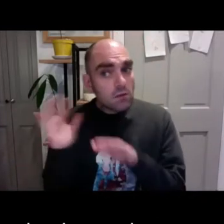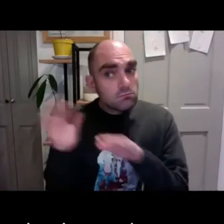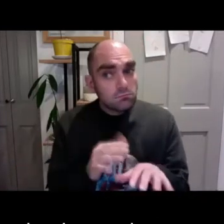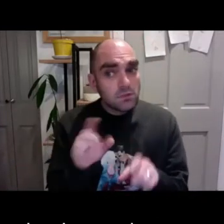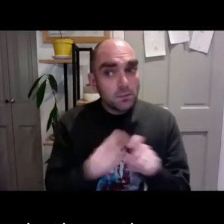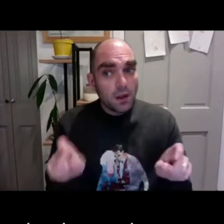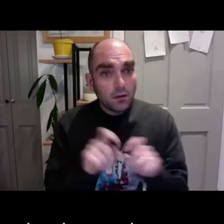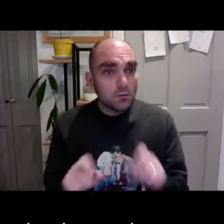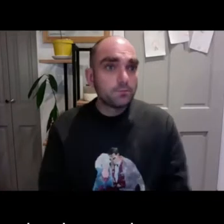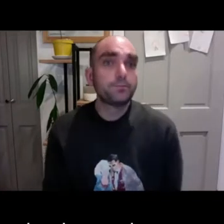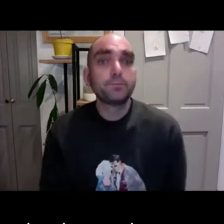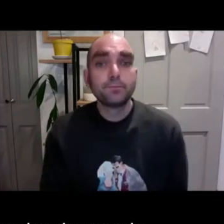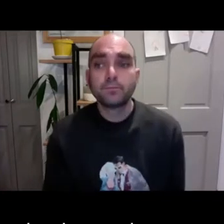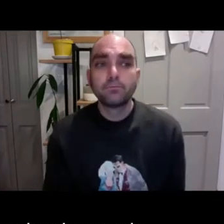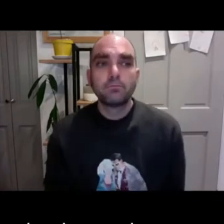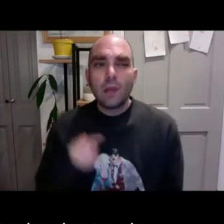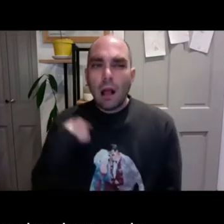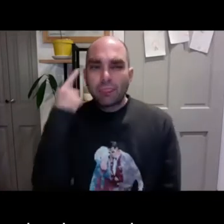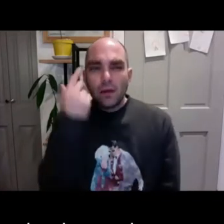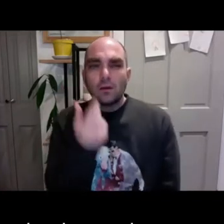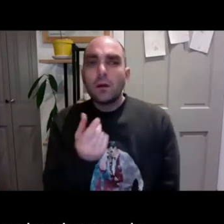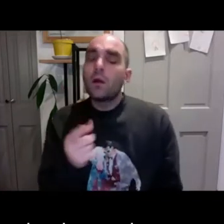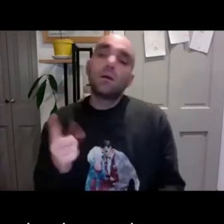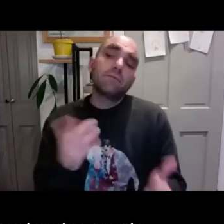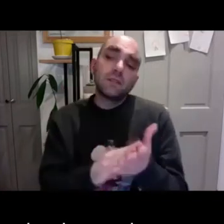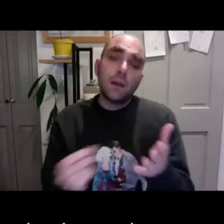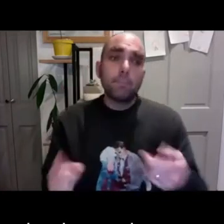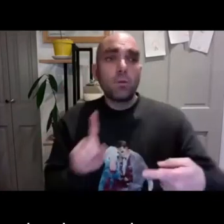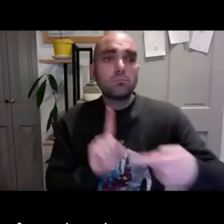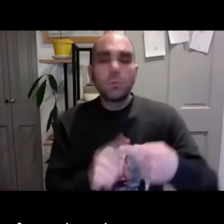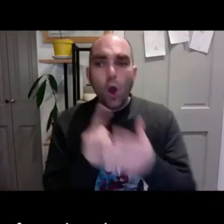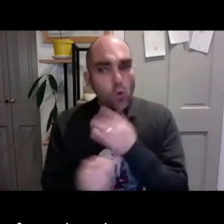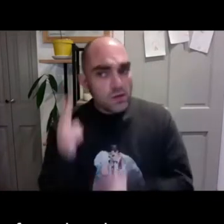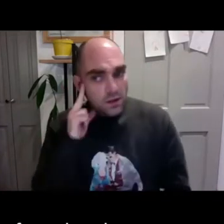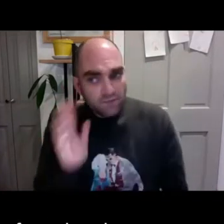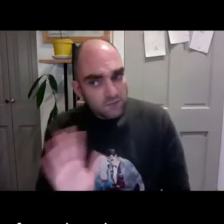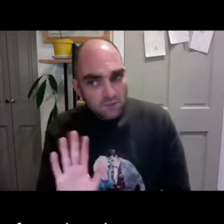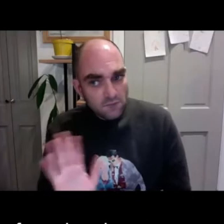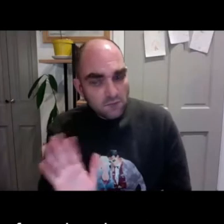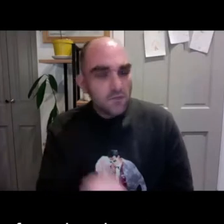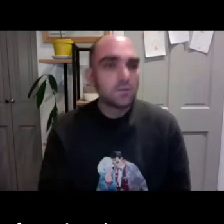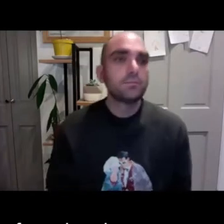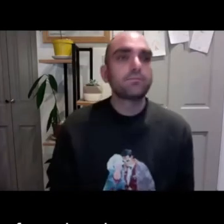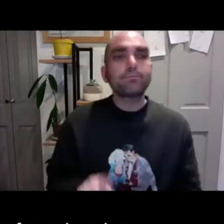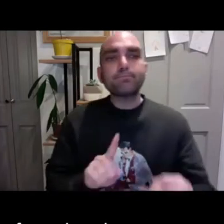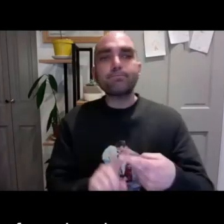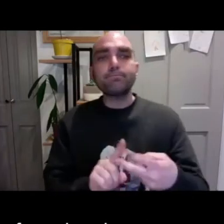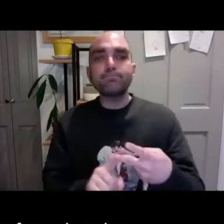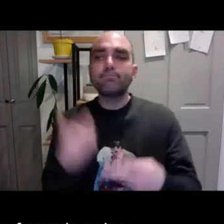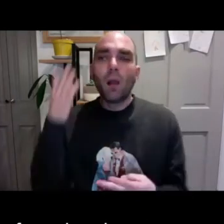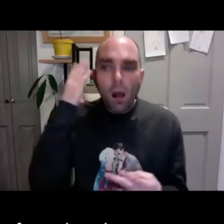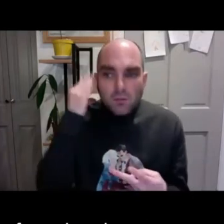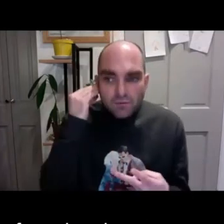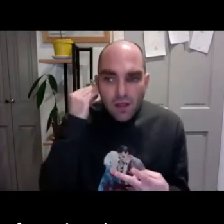I have seen more and more hearing people go to subtitled films in recent times. I think that might be, for example, not only deaf people